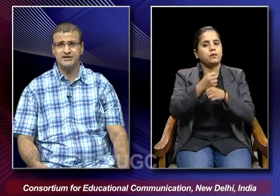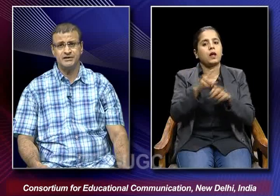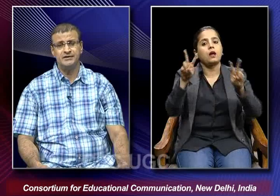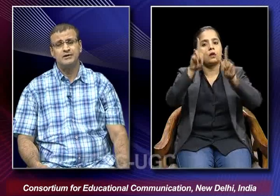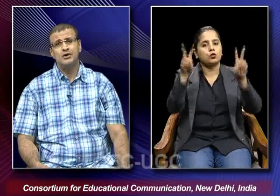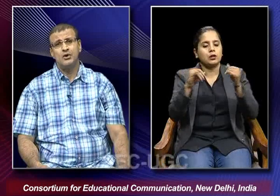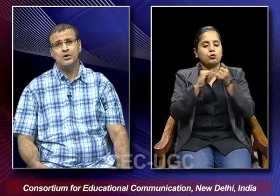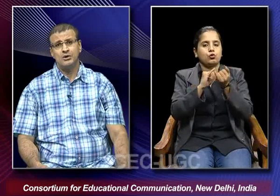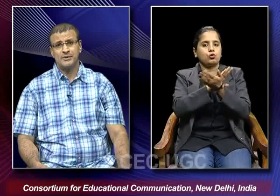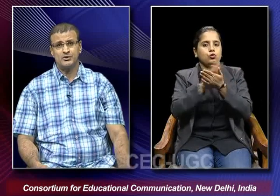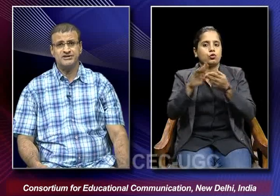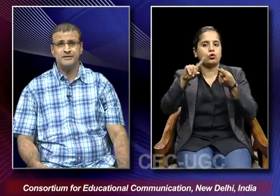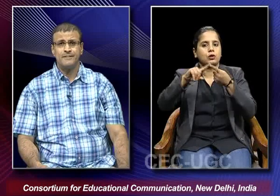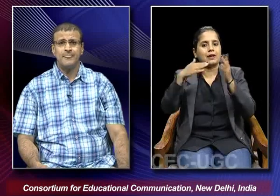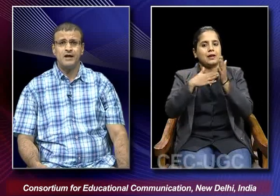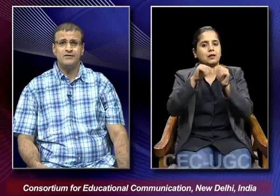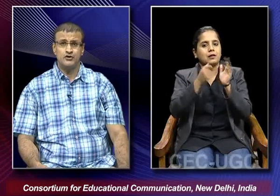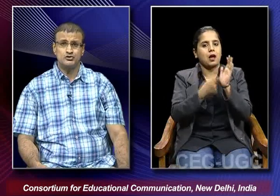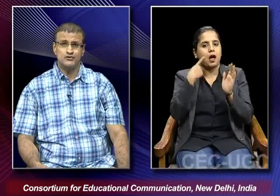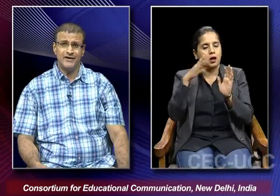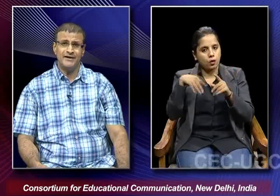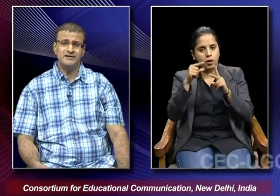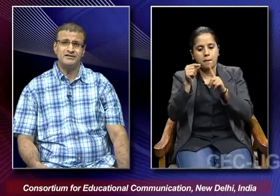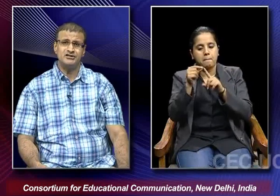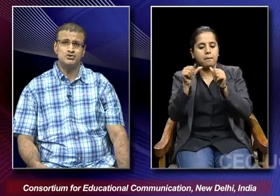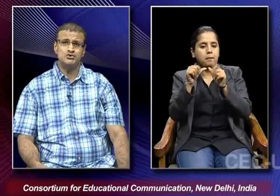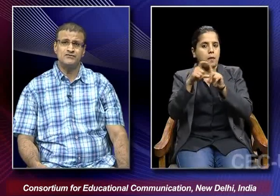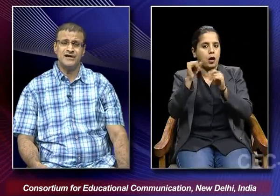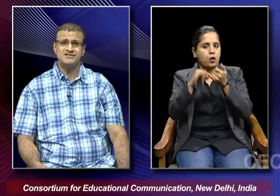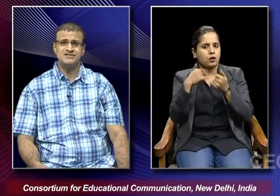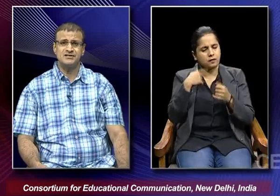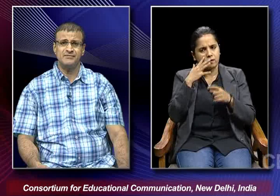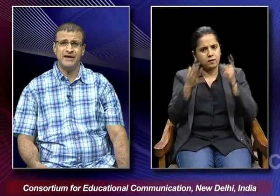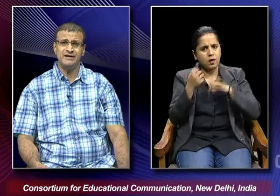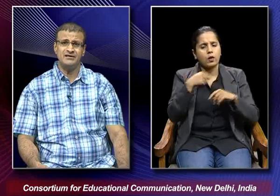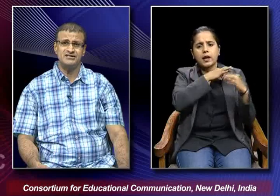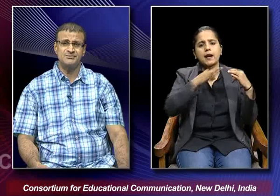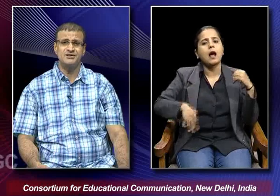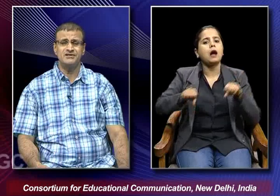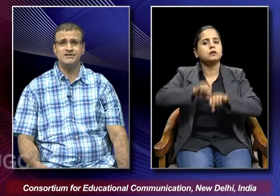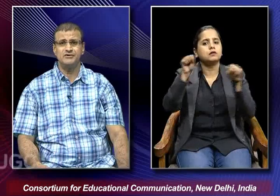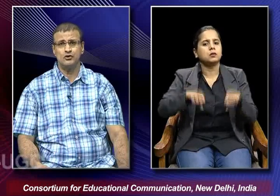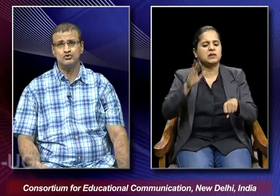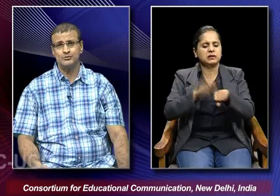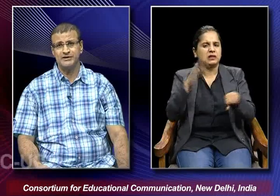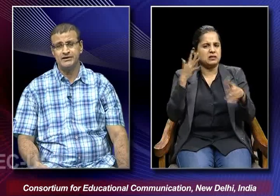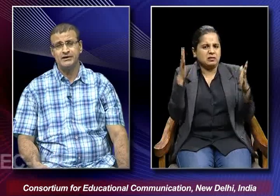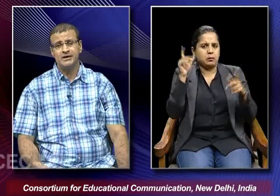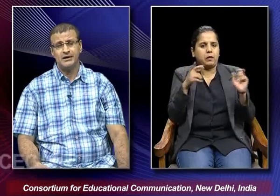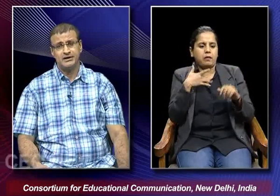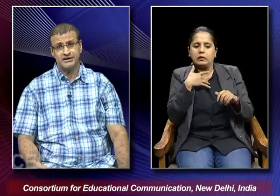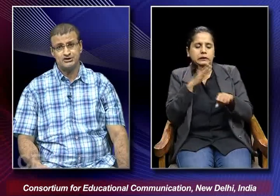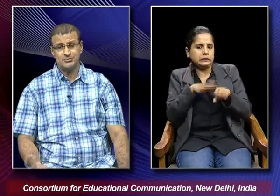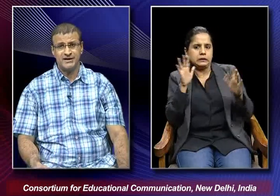Shajadi or Padoci. We also find that the issues of caste system and untouchability they were also being